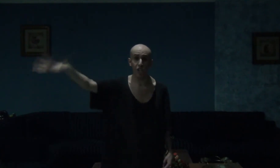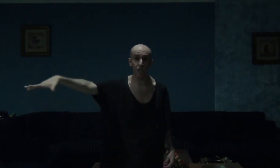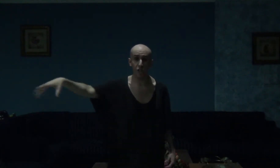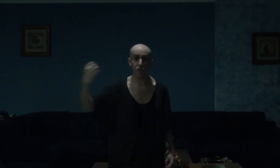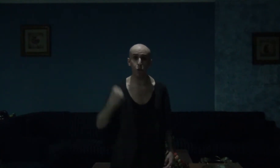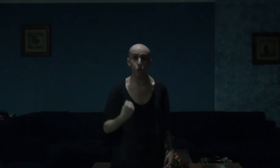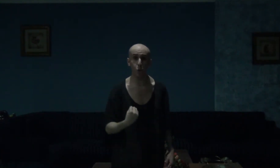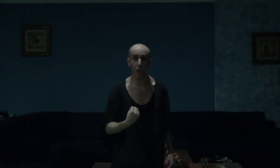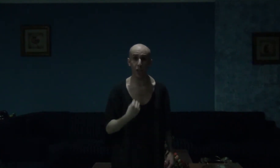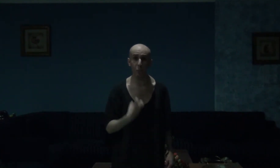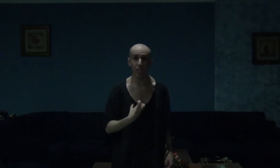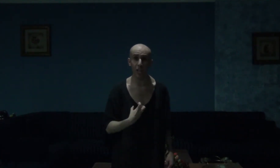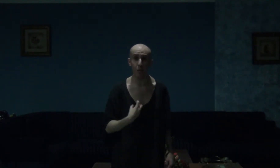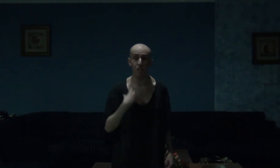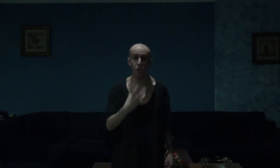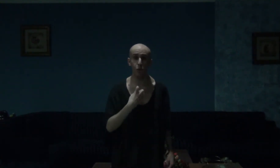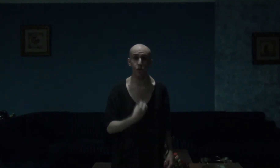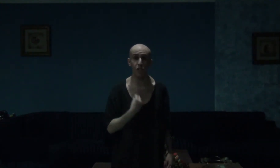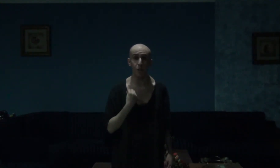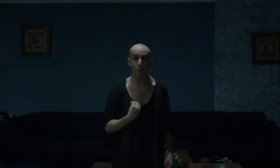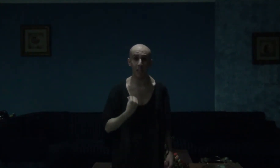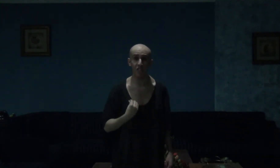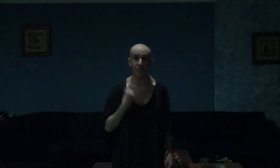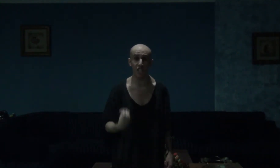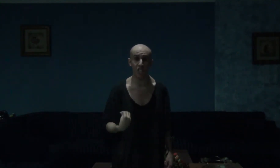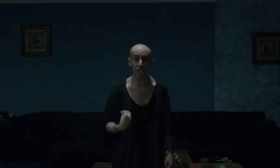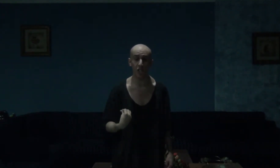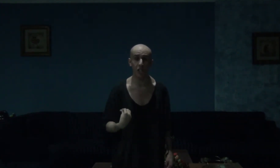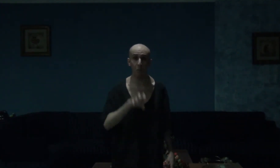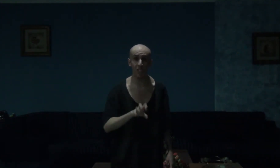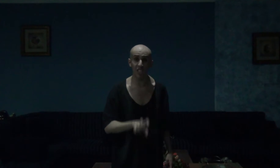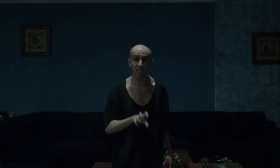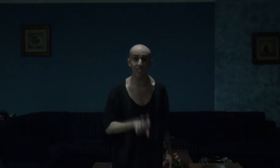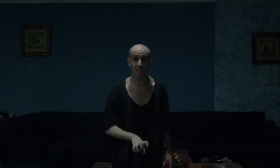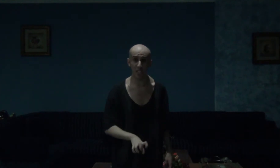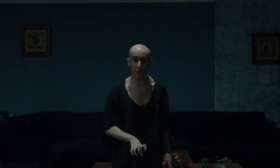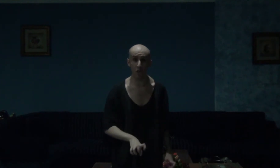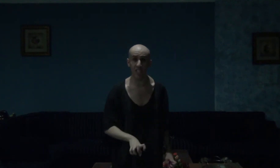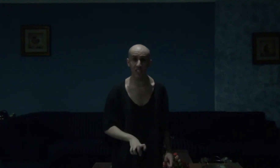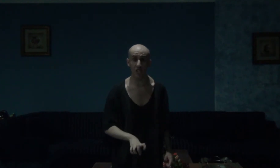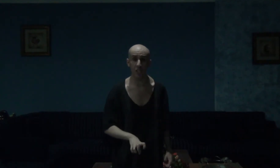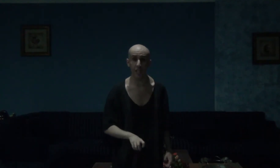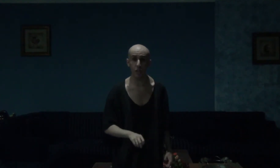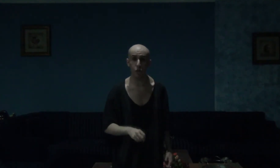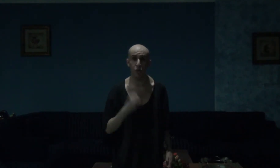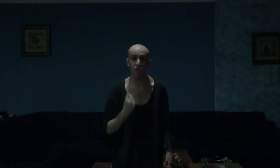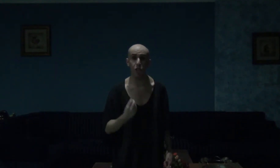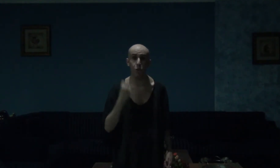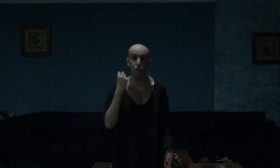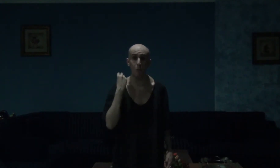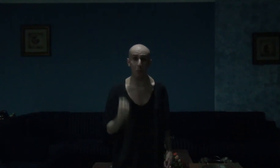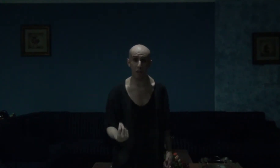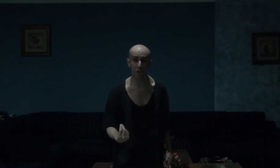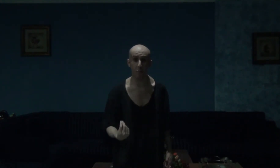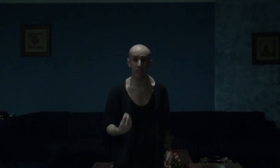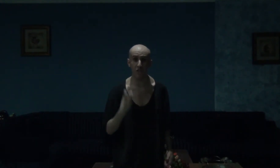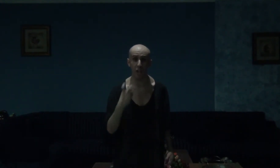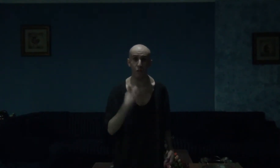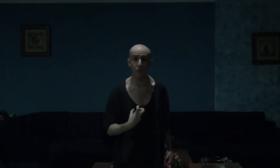and thus Ukraine became its own independent nation. But this disaster, guys and gals, was a huge embarrassment, and of